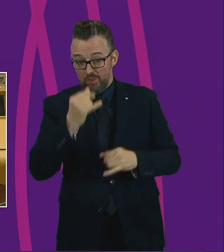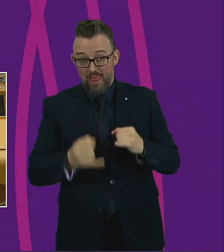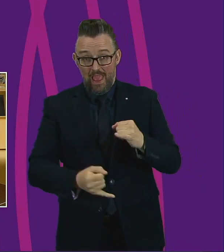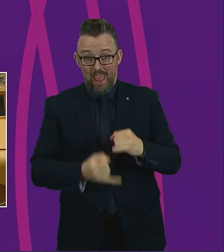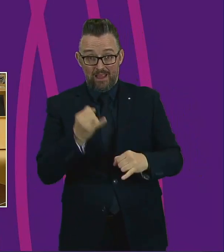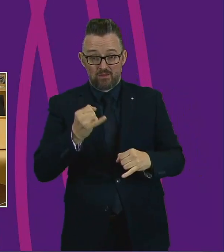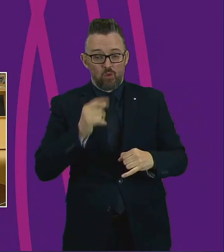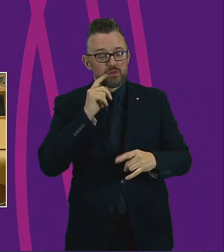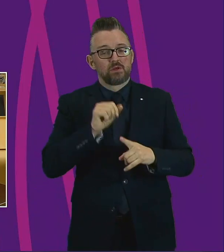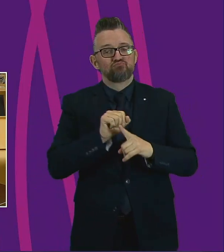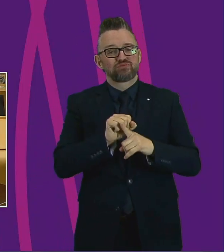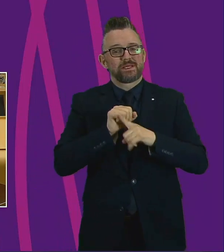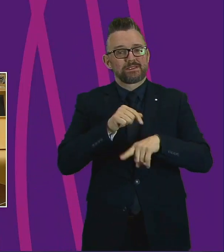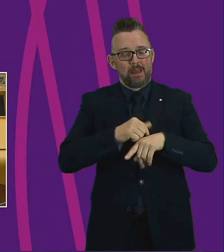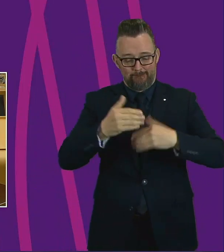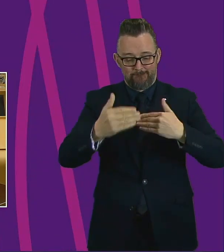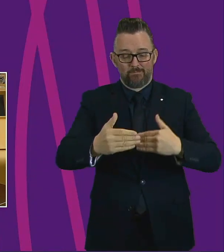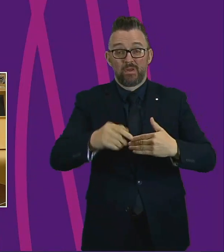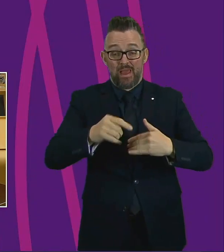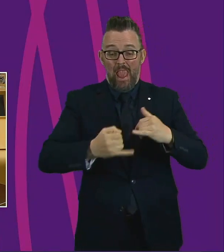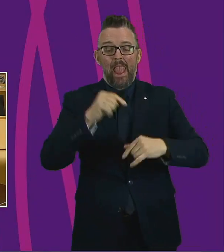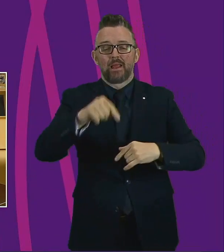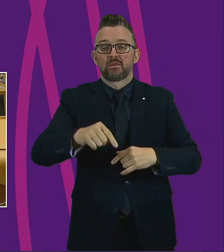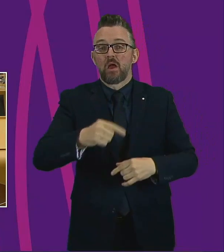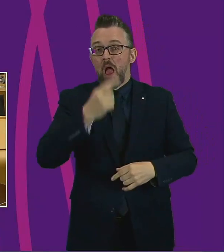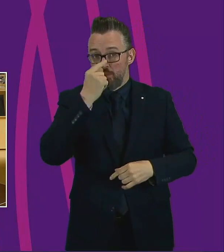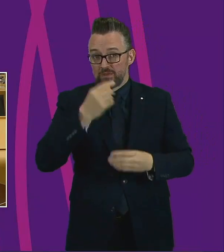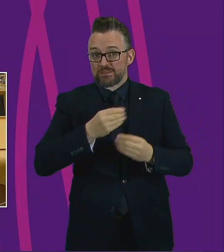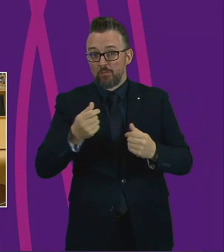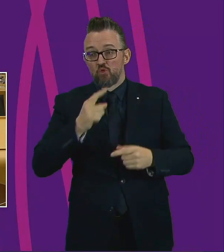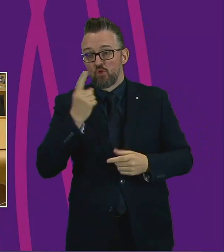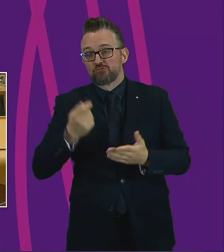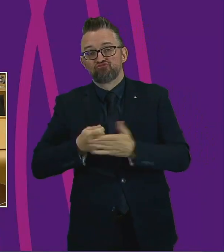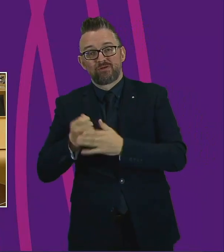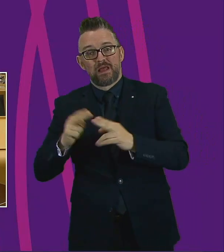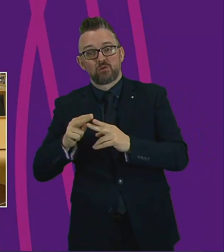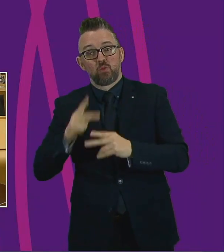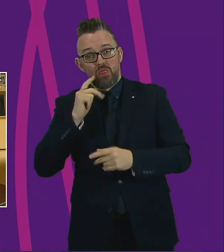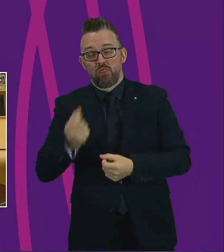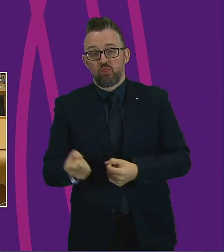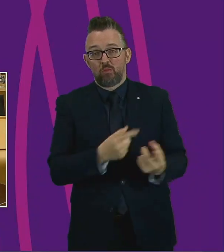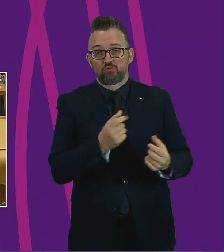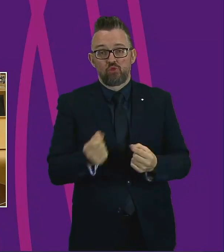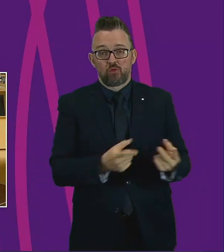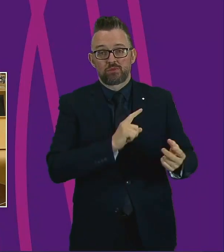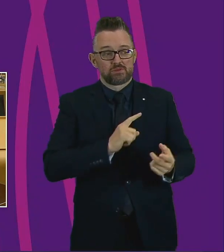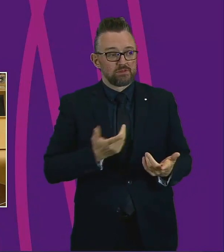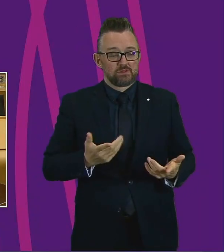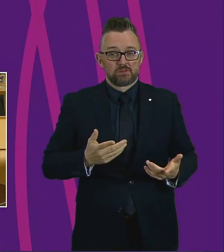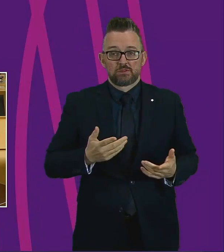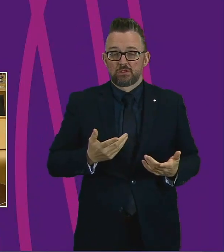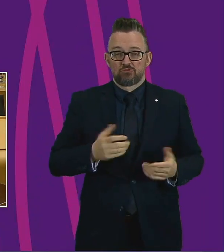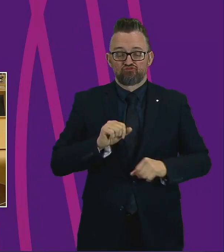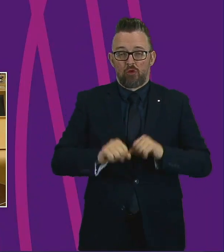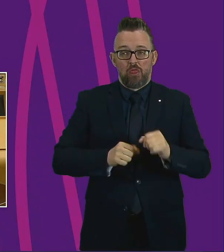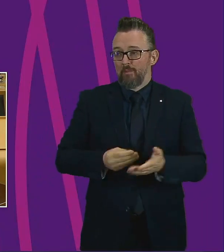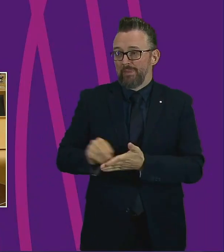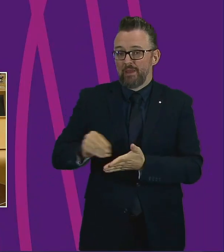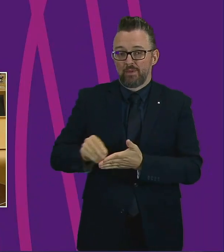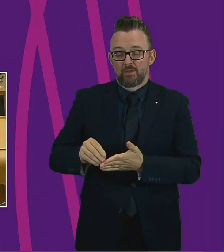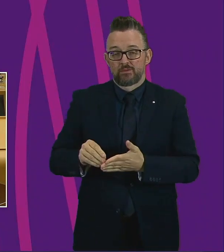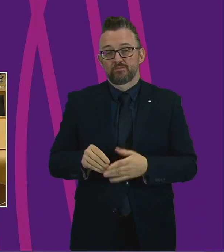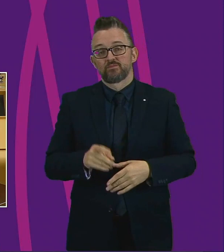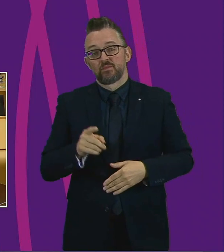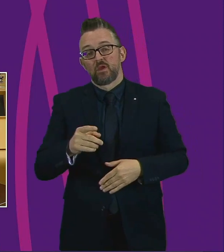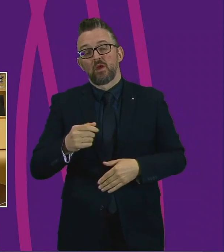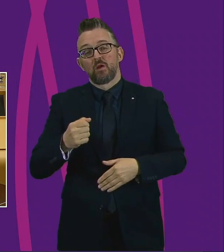protected period. And I believe the Scottish Government must there raise their ambitions to help renters survive. My Fair Rents Bill